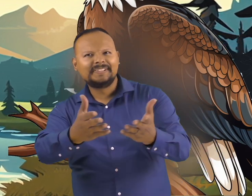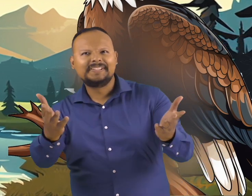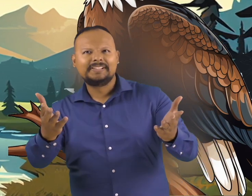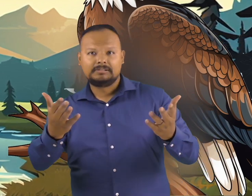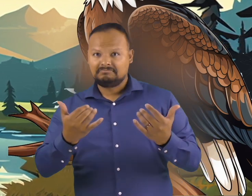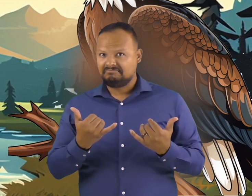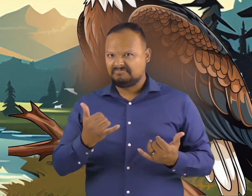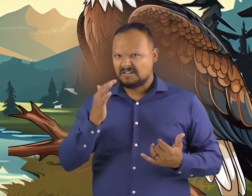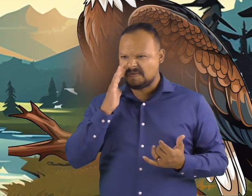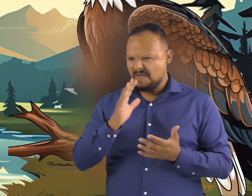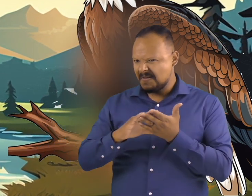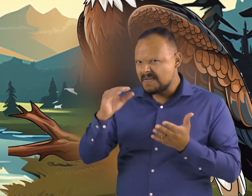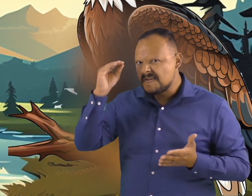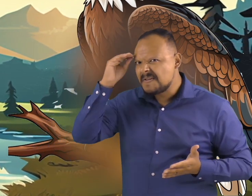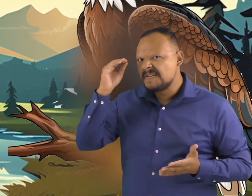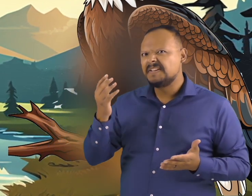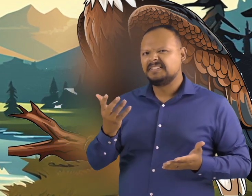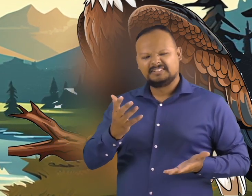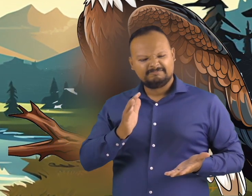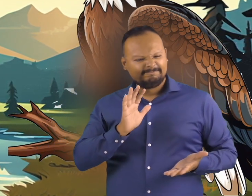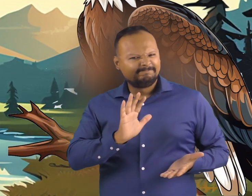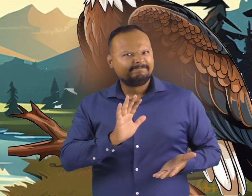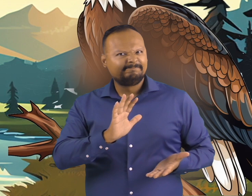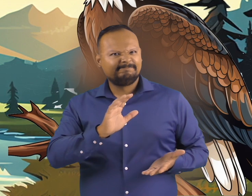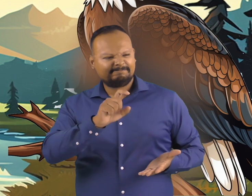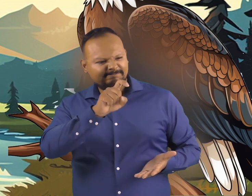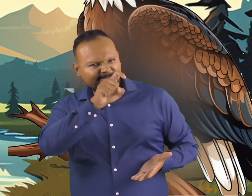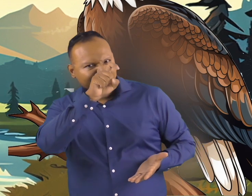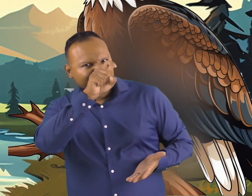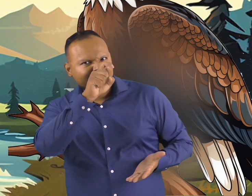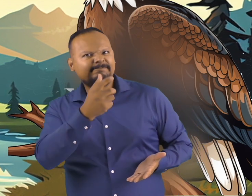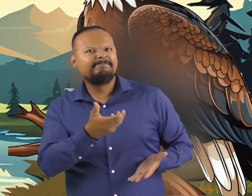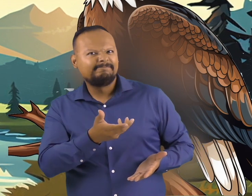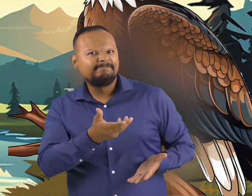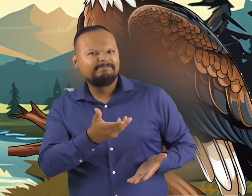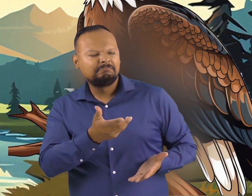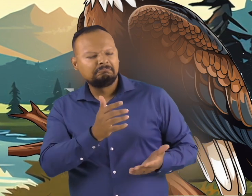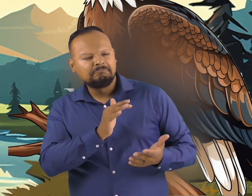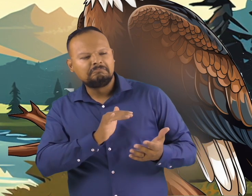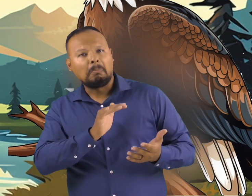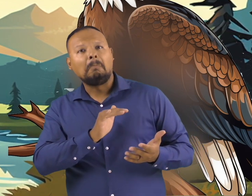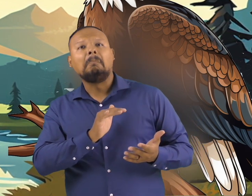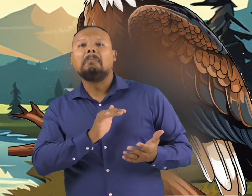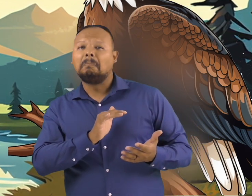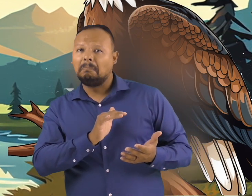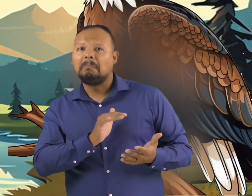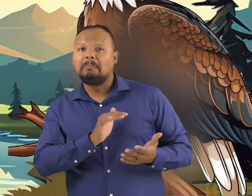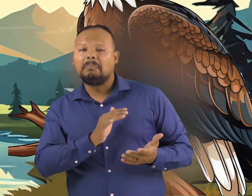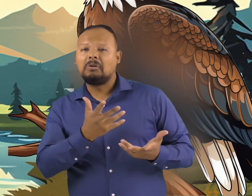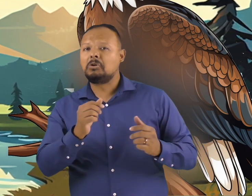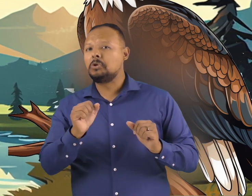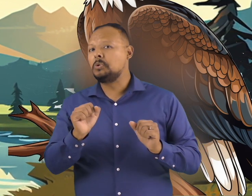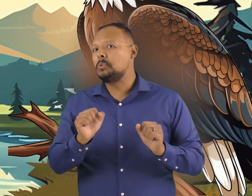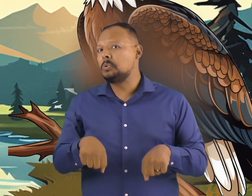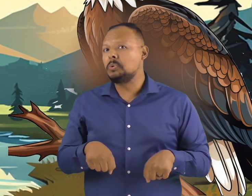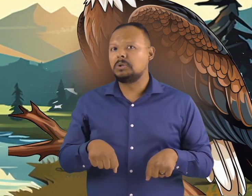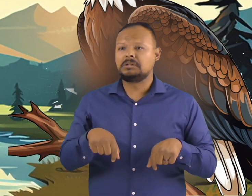all about American Eagles. You can read along with us by downloading the lesson plan from our website,